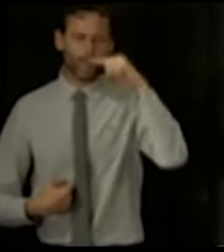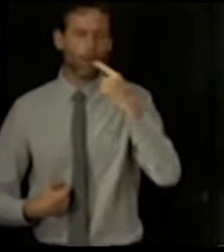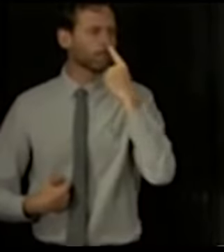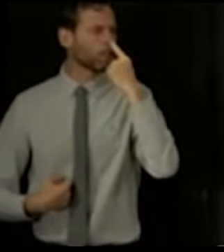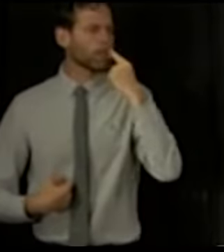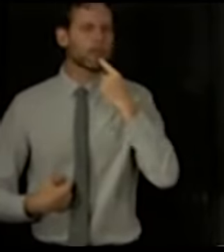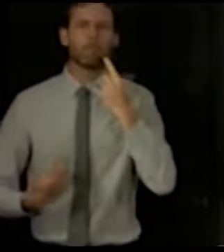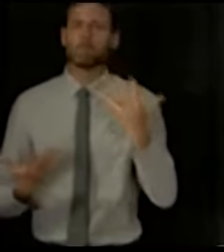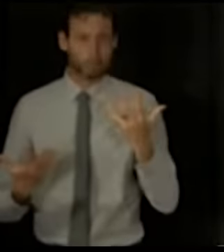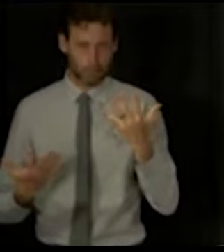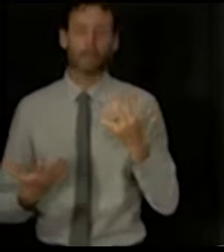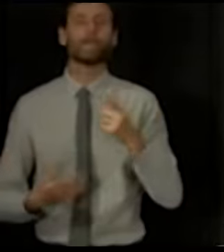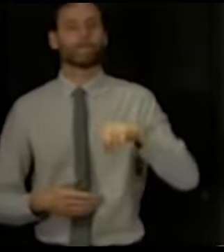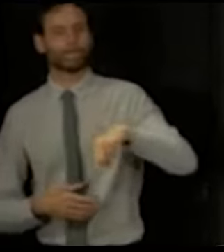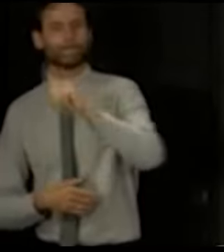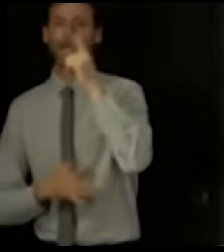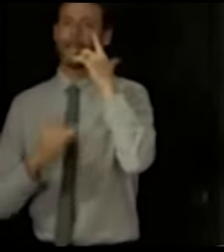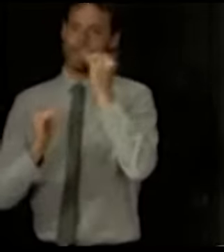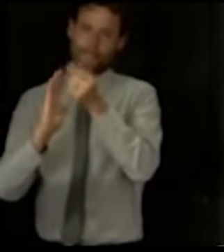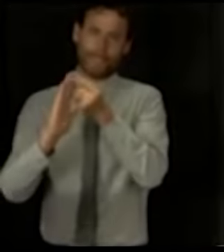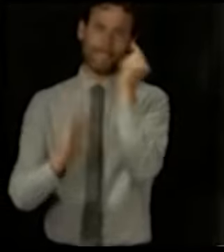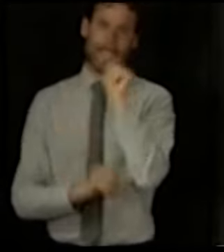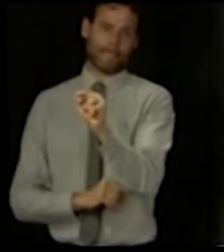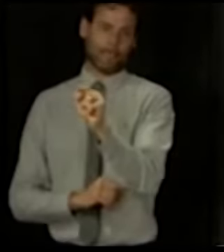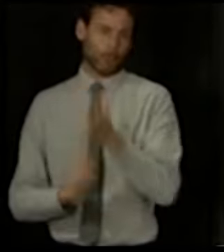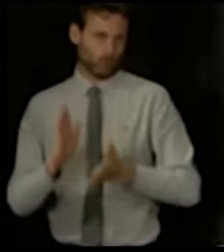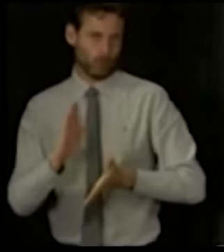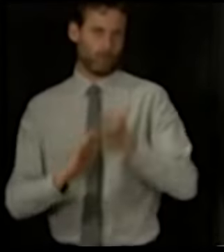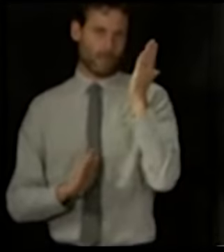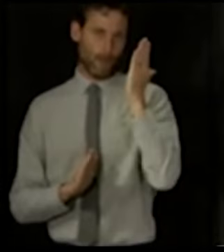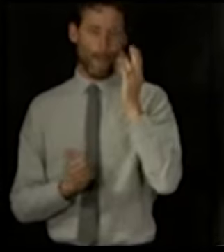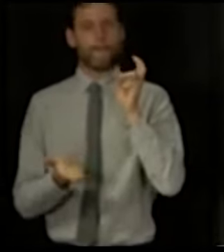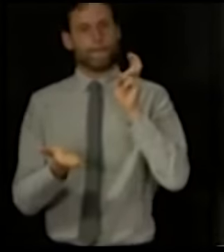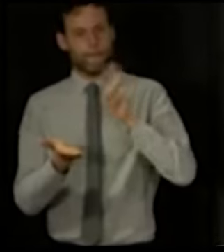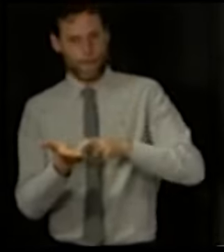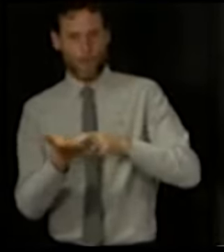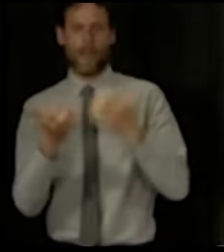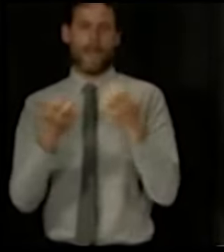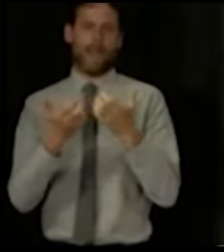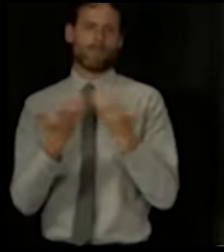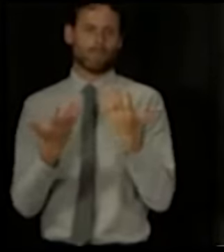or loss or change of taste or smell, to take immediate steps to book a test. If this applies to you,